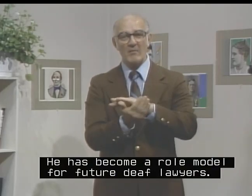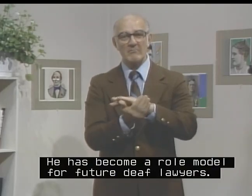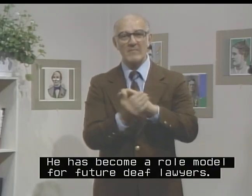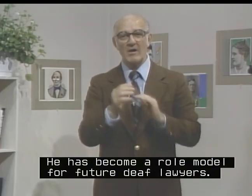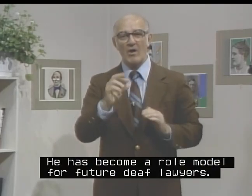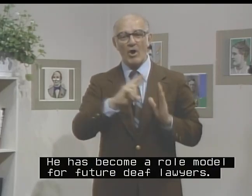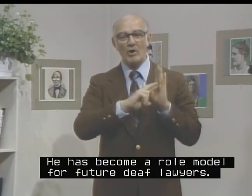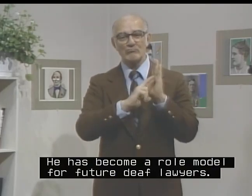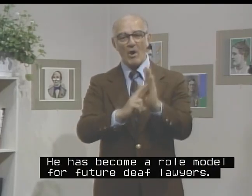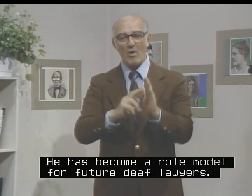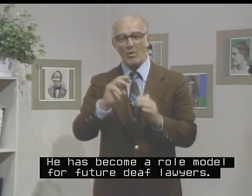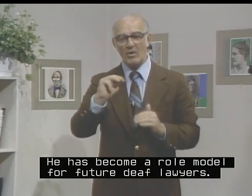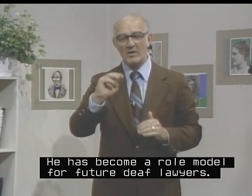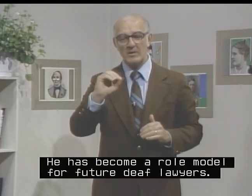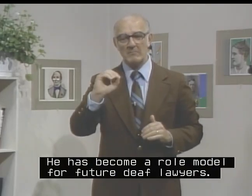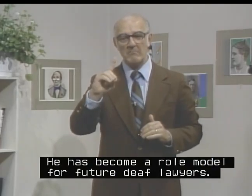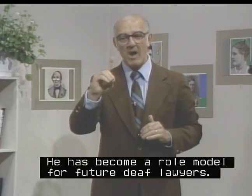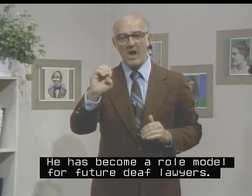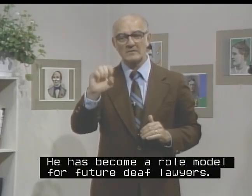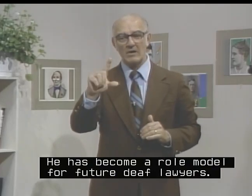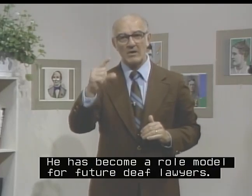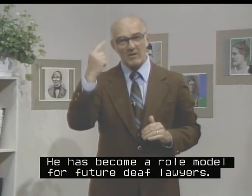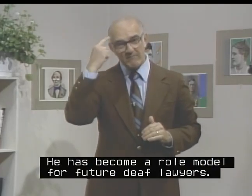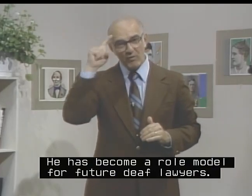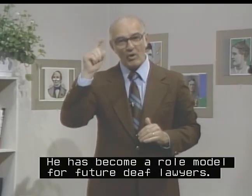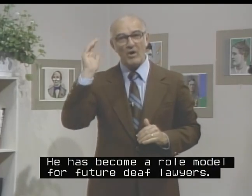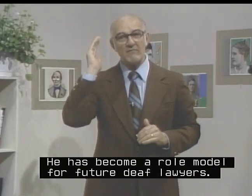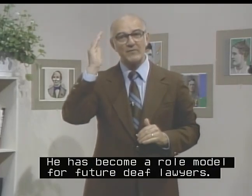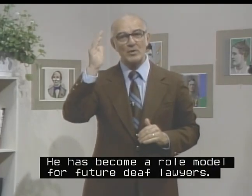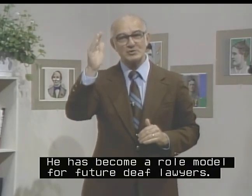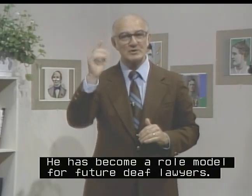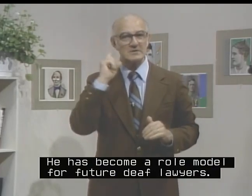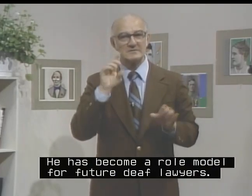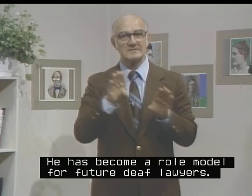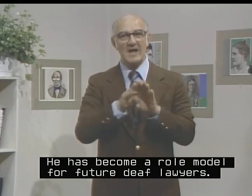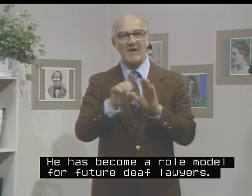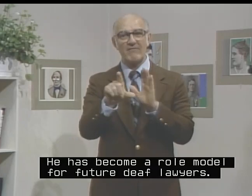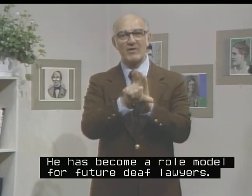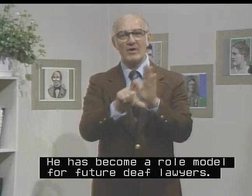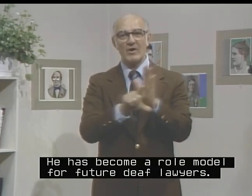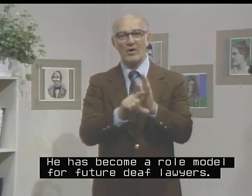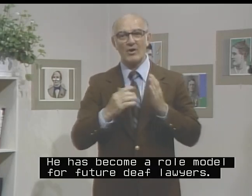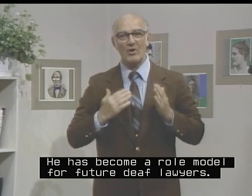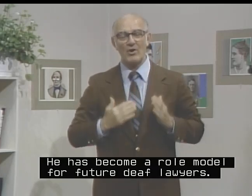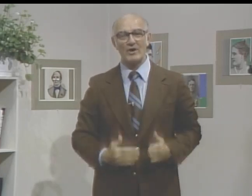a role model for future deaf lawyers.